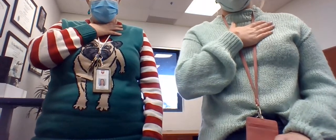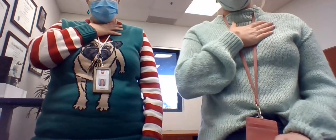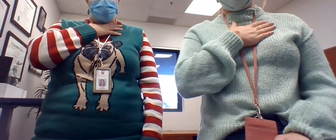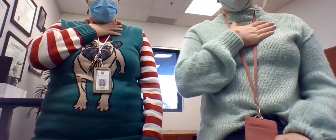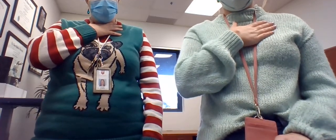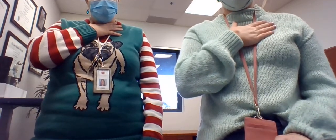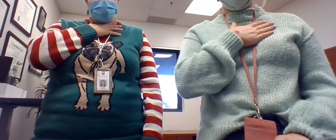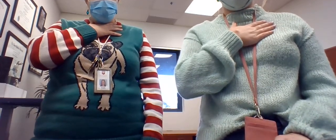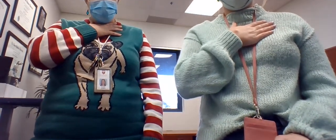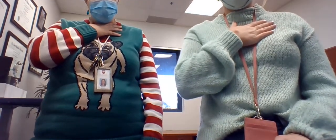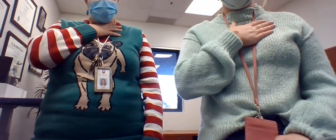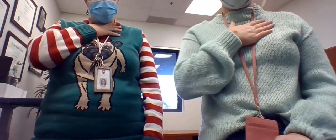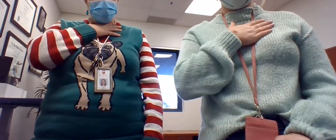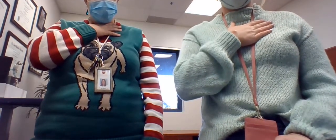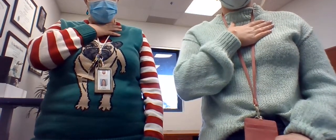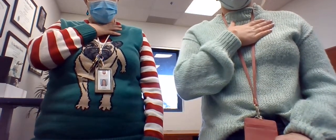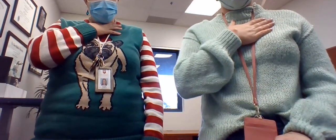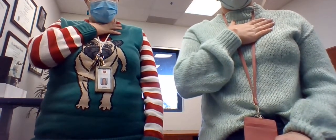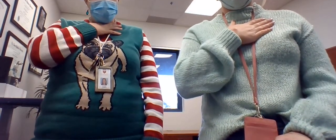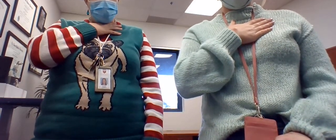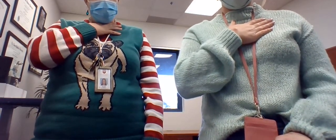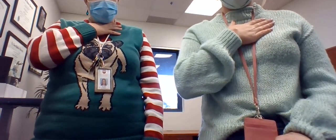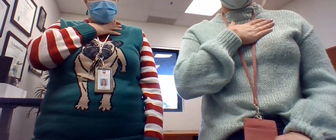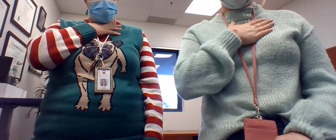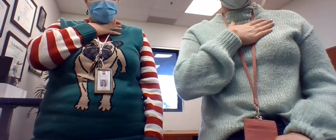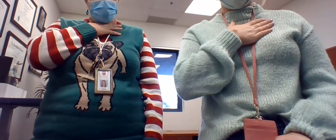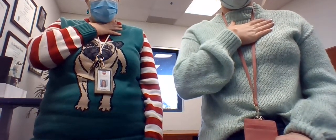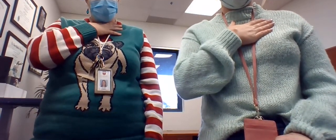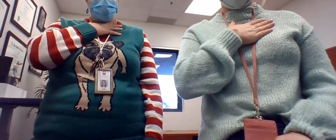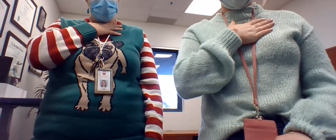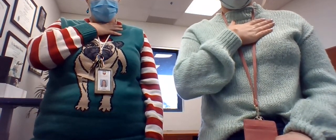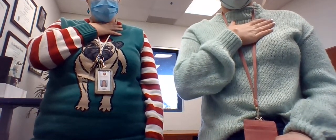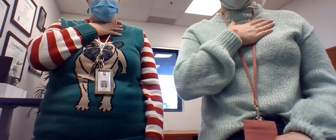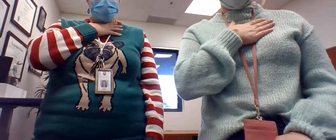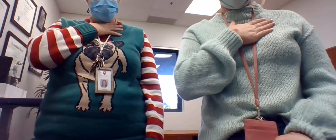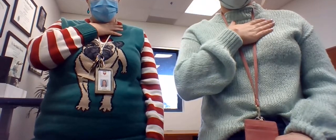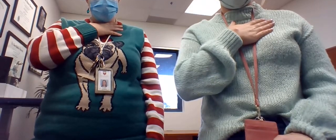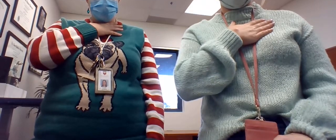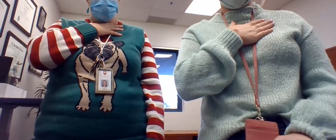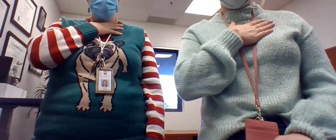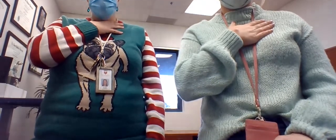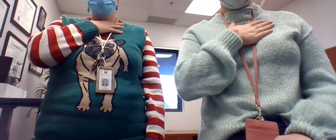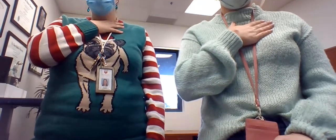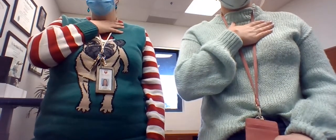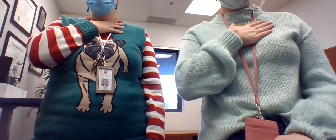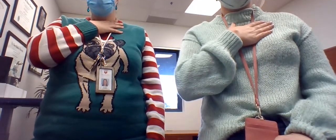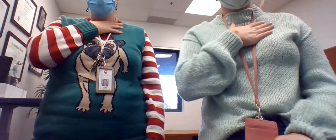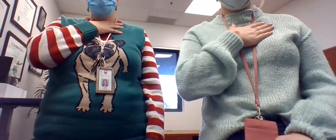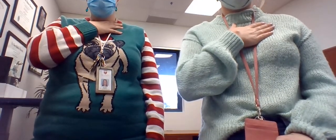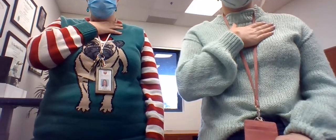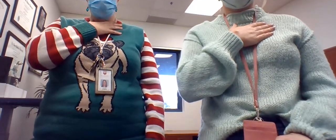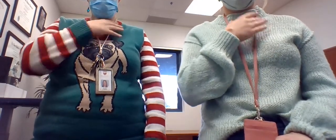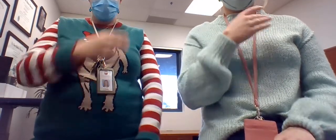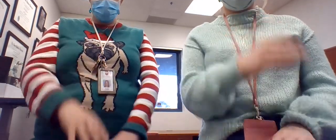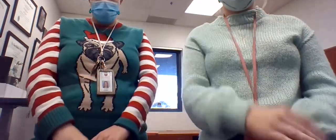to the republic for which it stands, one nation, under God, indivisible, with liberty and justice for all.